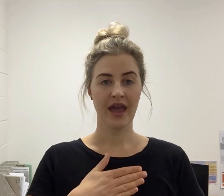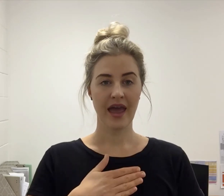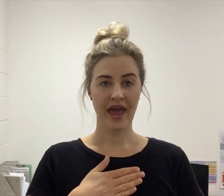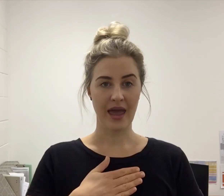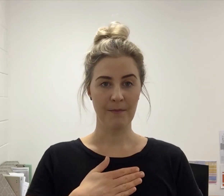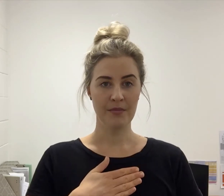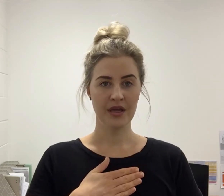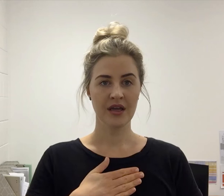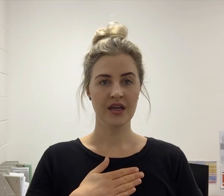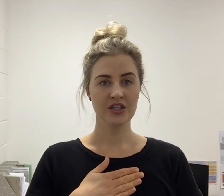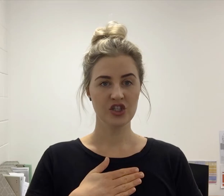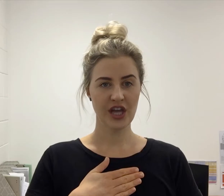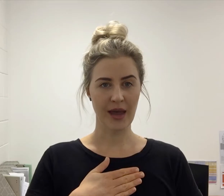Hem gem.